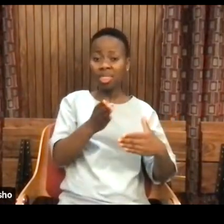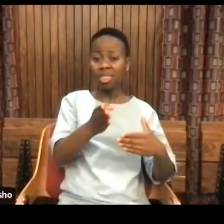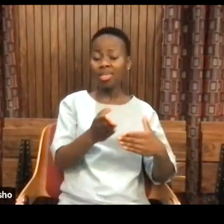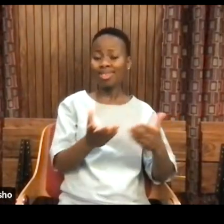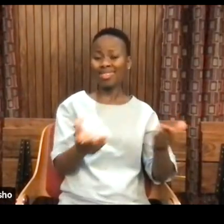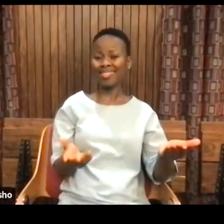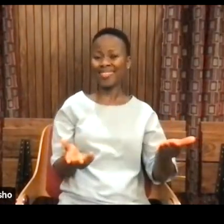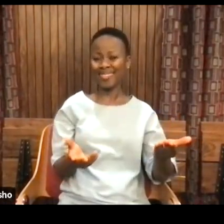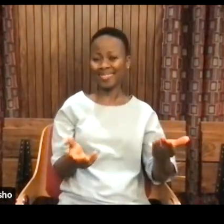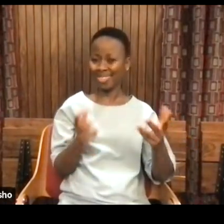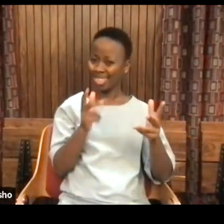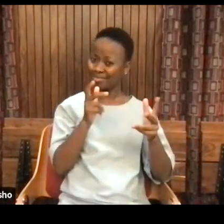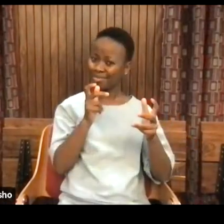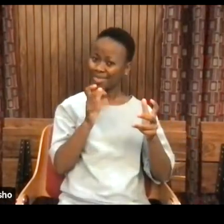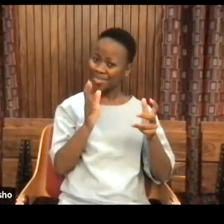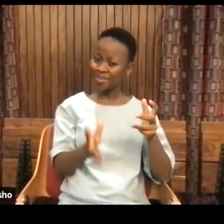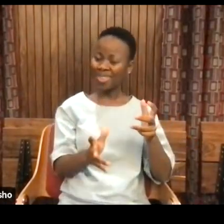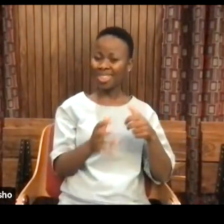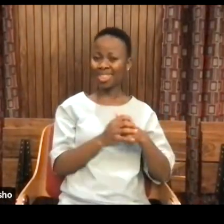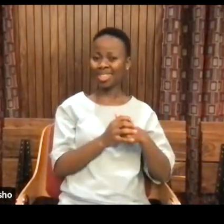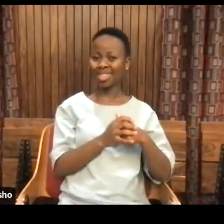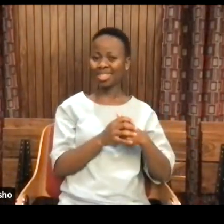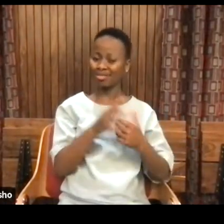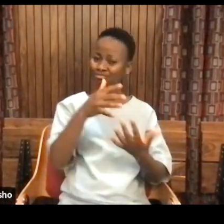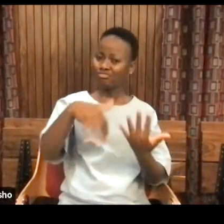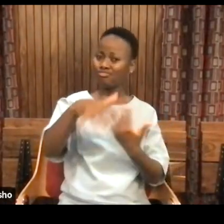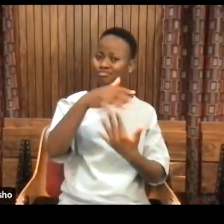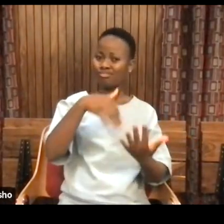People are there, and suddenly, old so-called master,